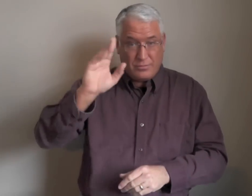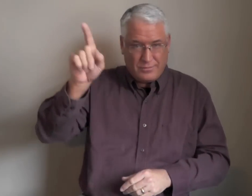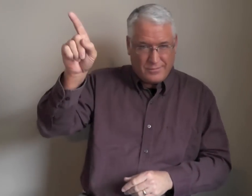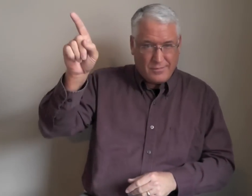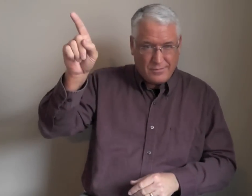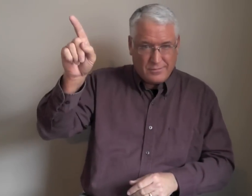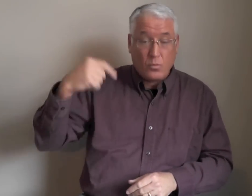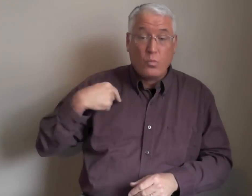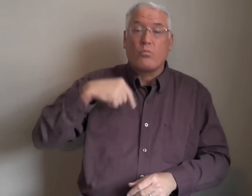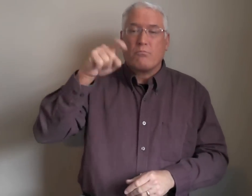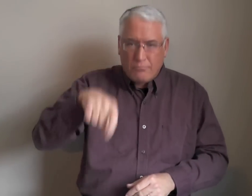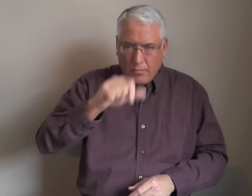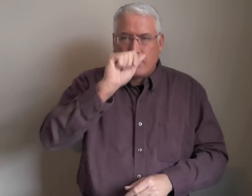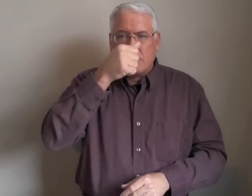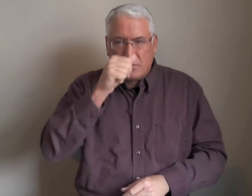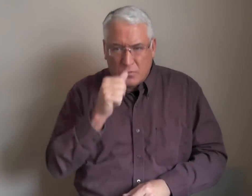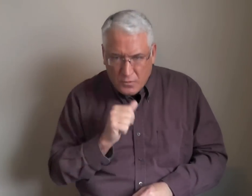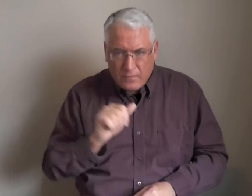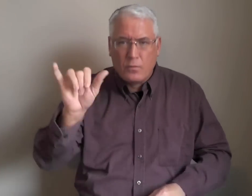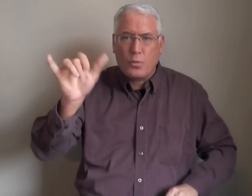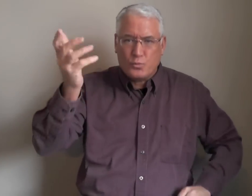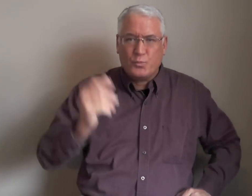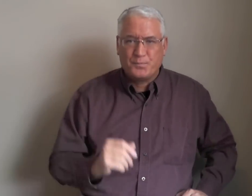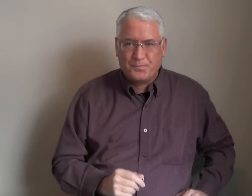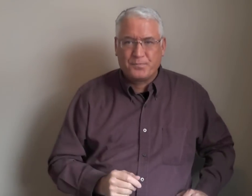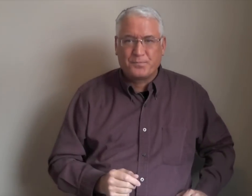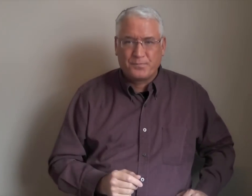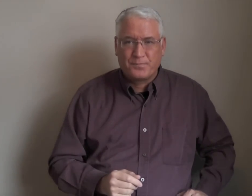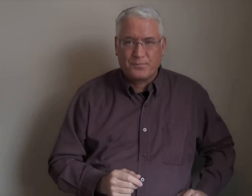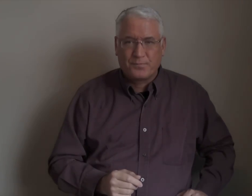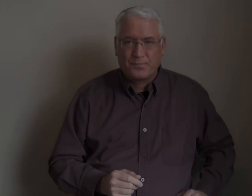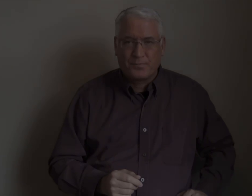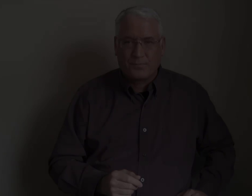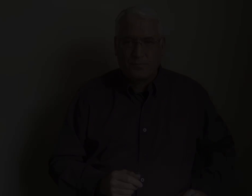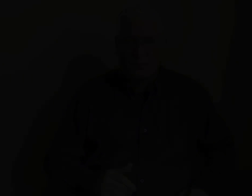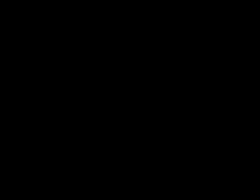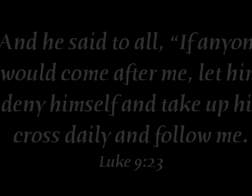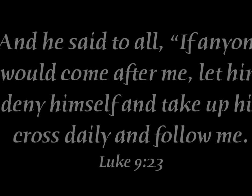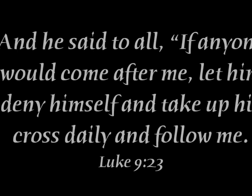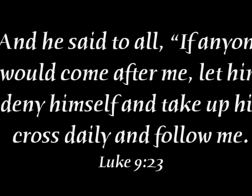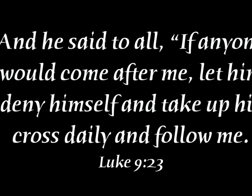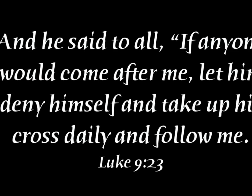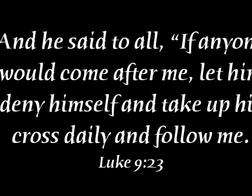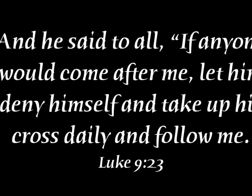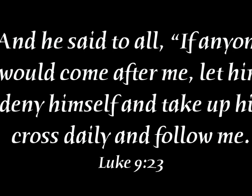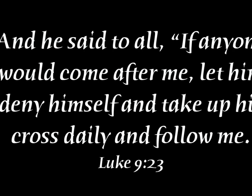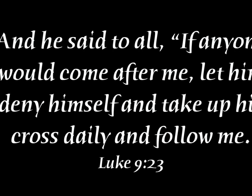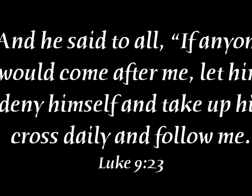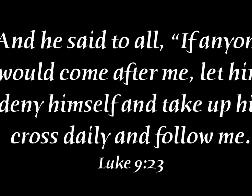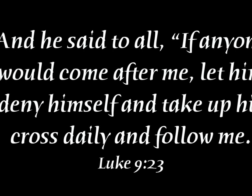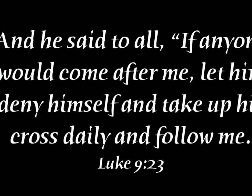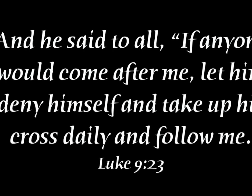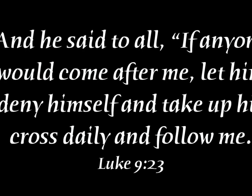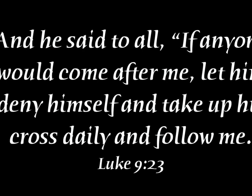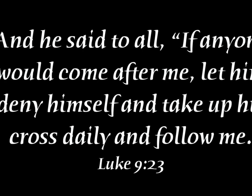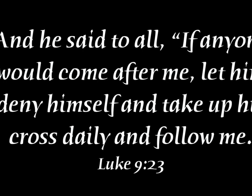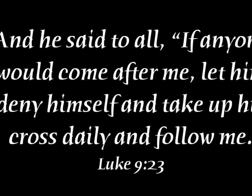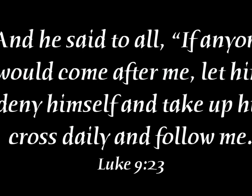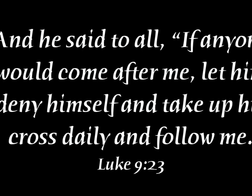our Creator, we must suffer also. And he said to all, If anyone would come after me,